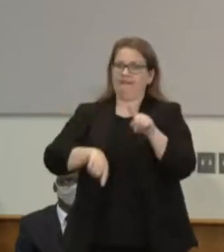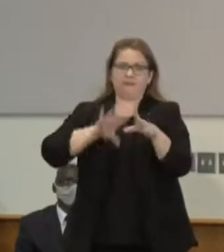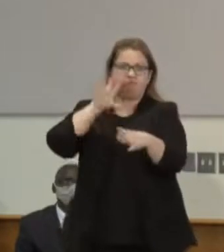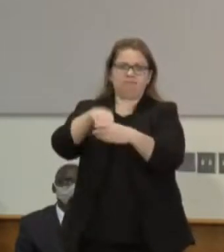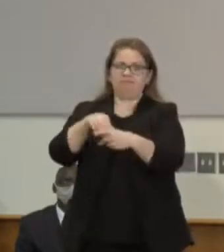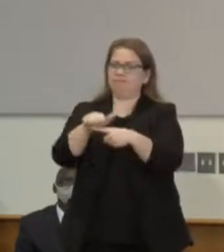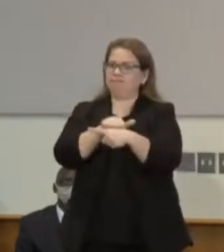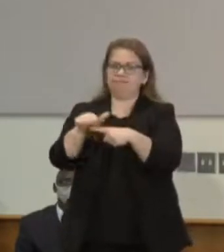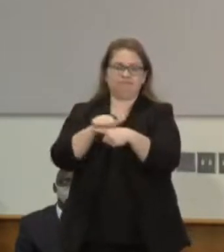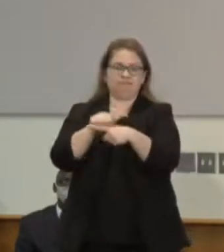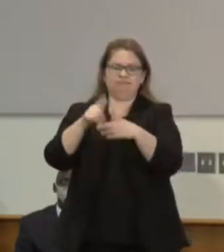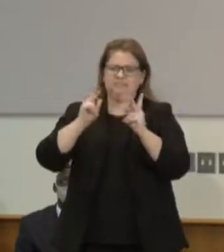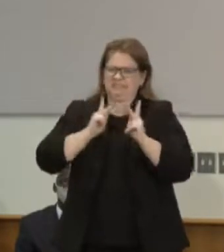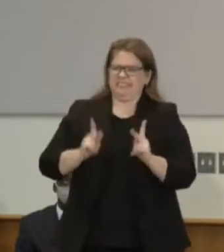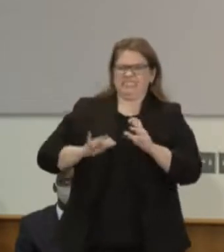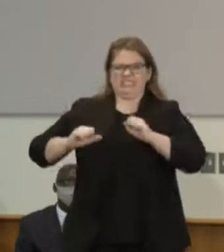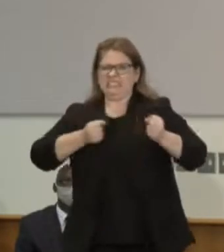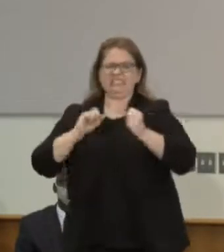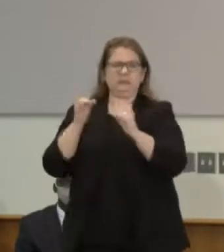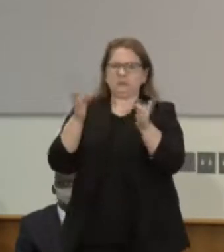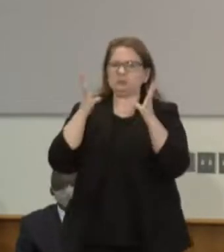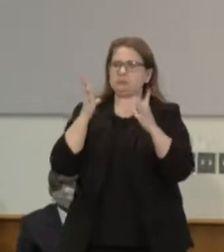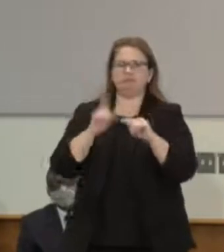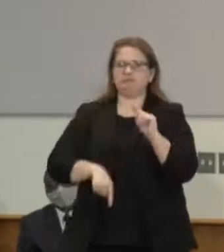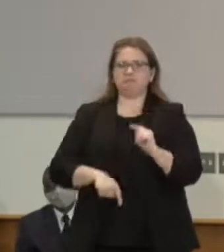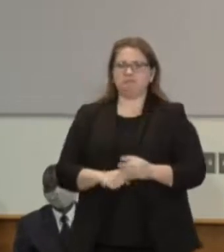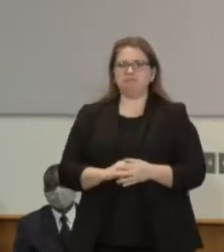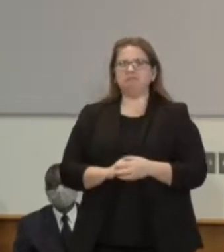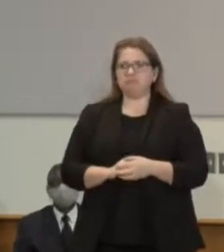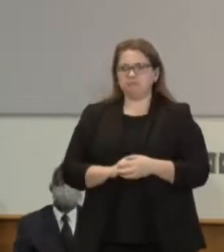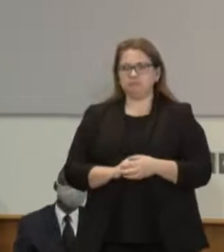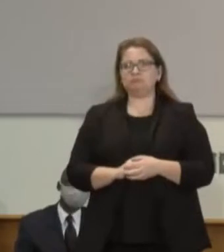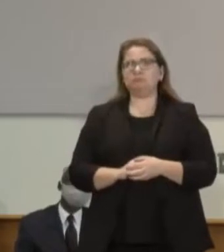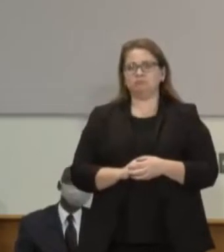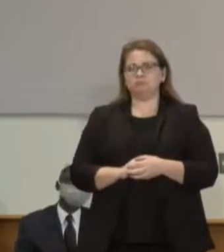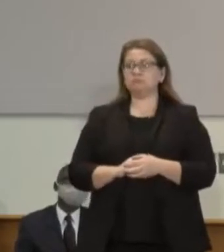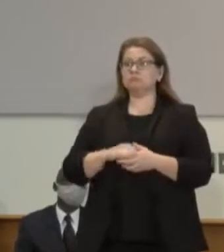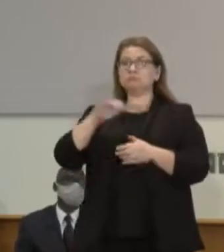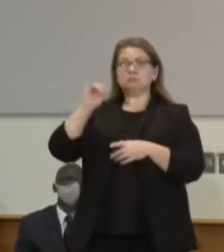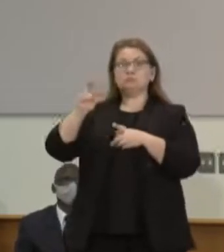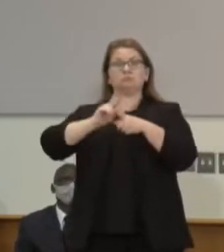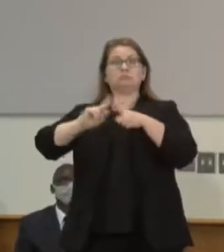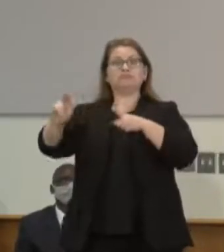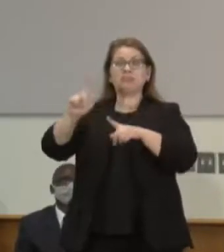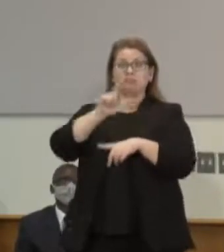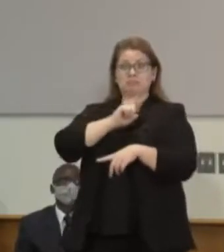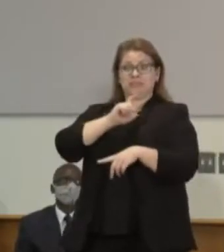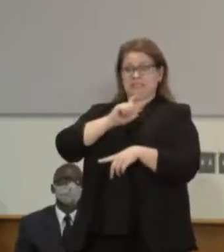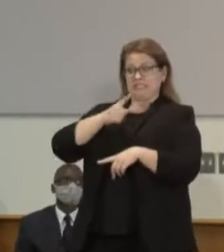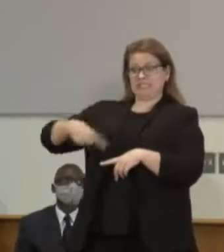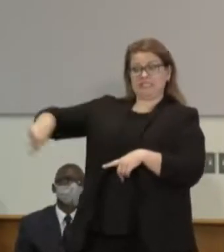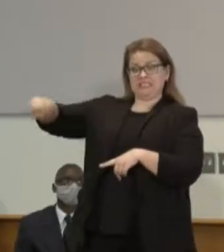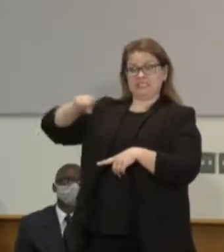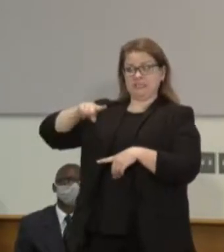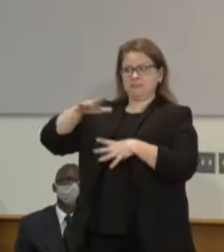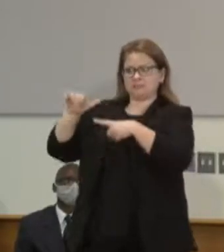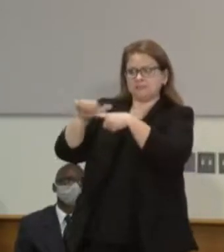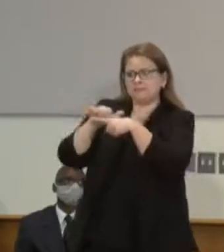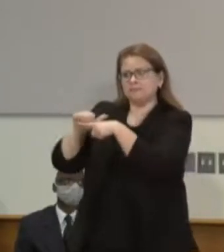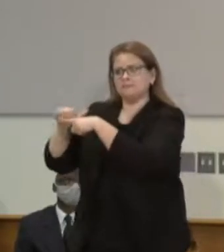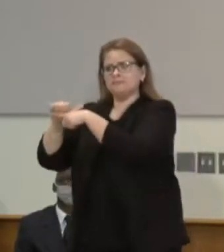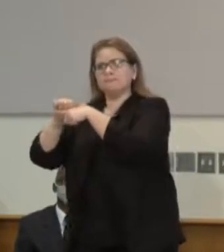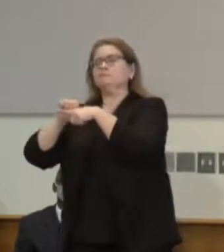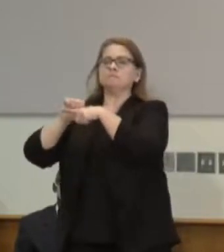approach to the professional policing that basically encourages and